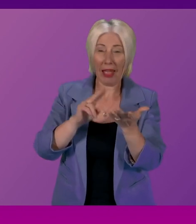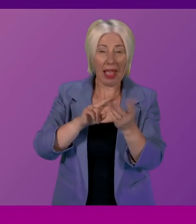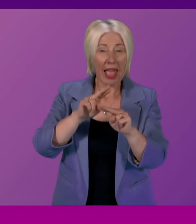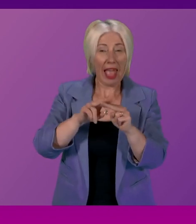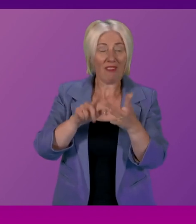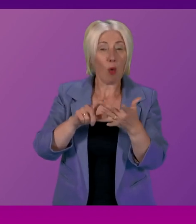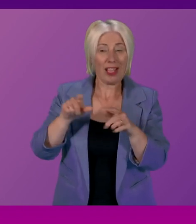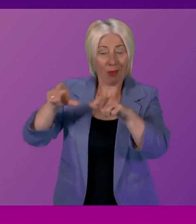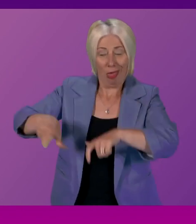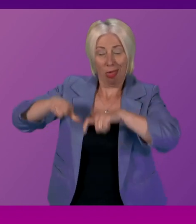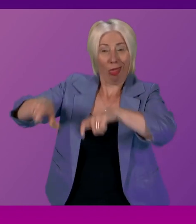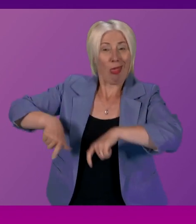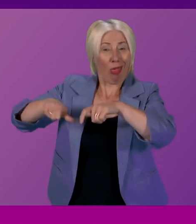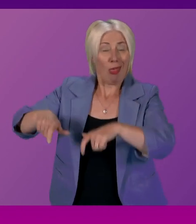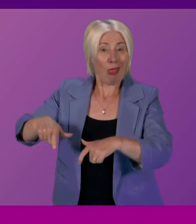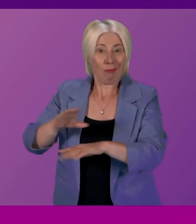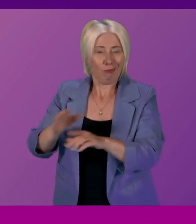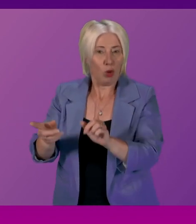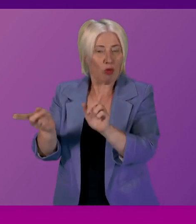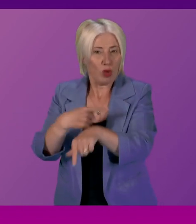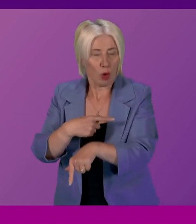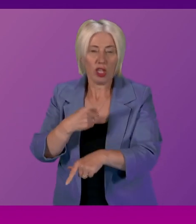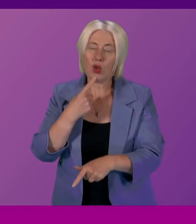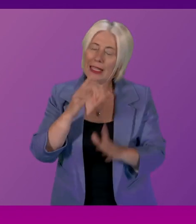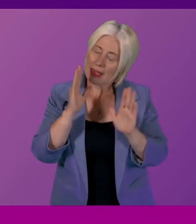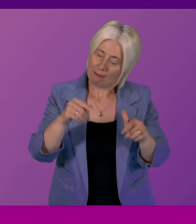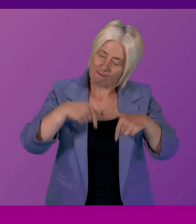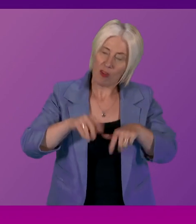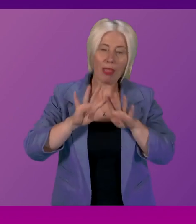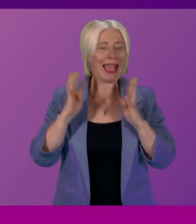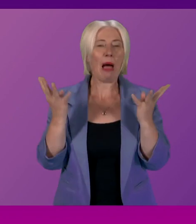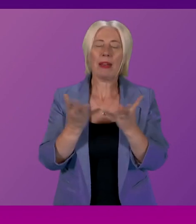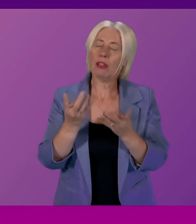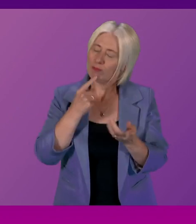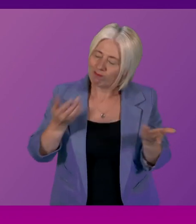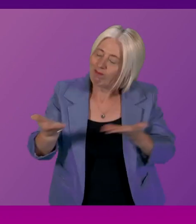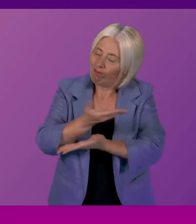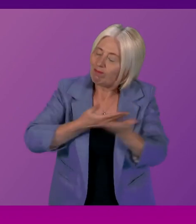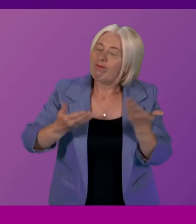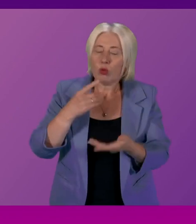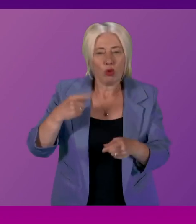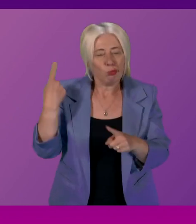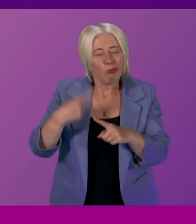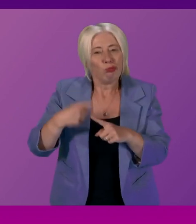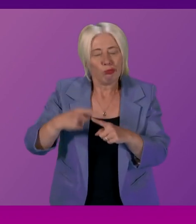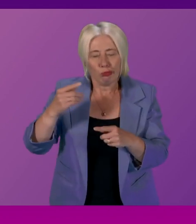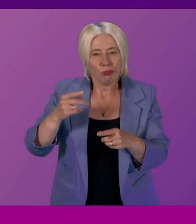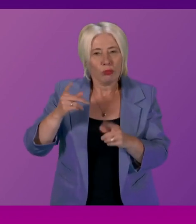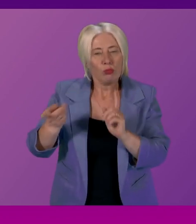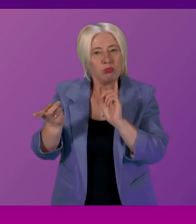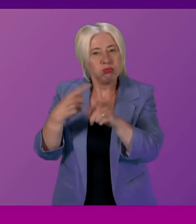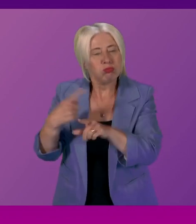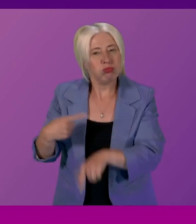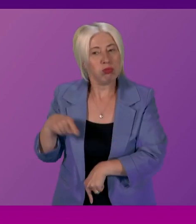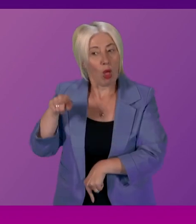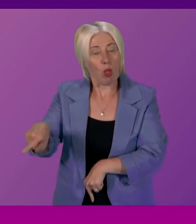answered and I delegated, in fact made it a point to discuss in Cabinet how we quickly respond to those outstanding